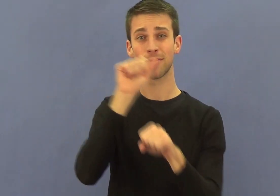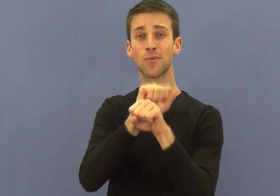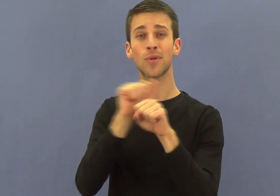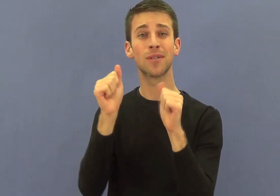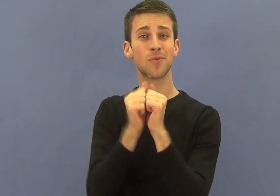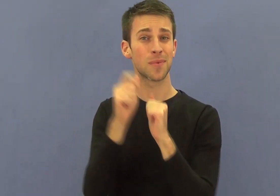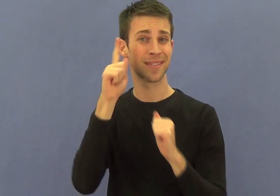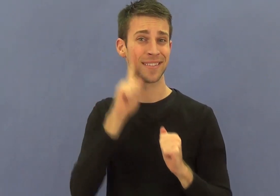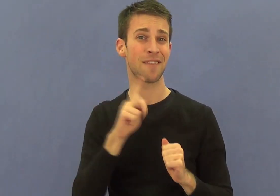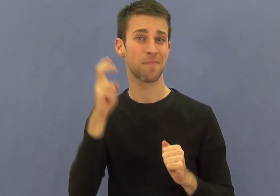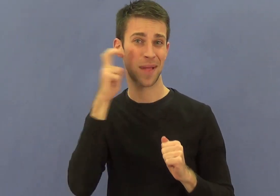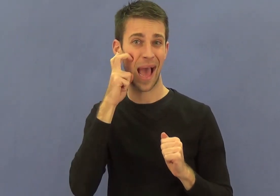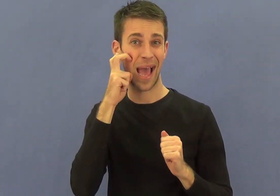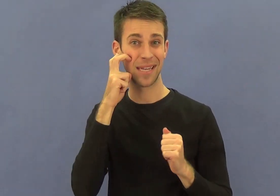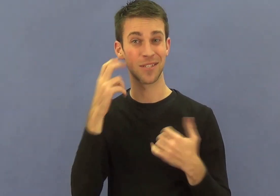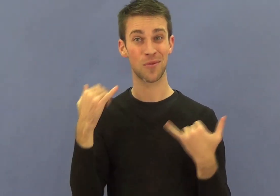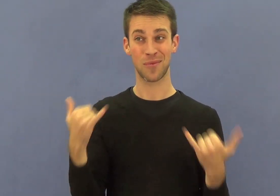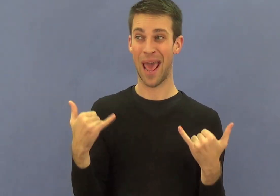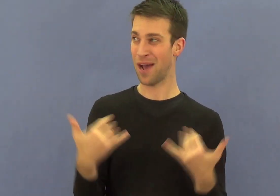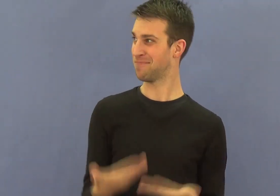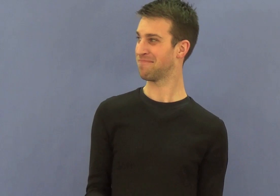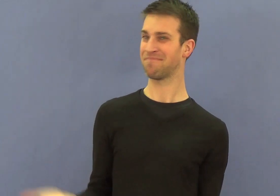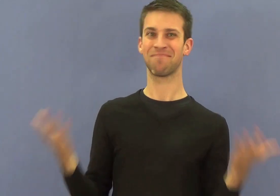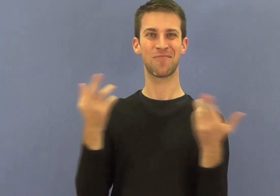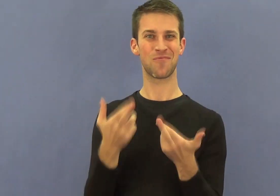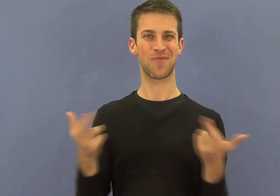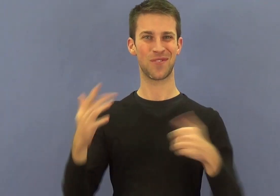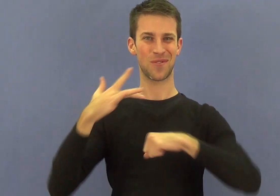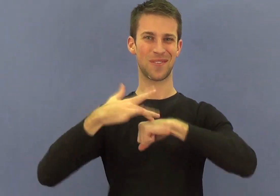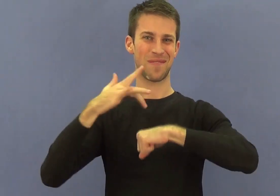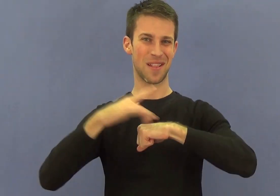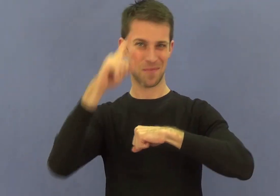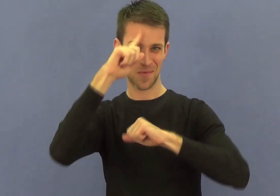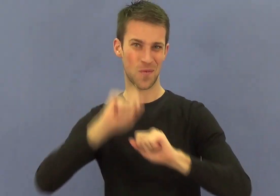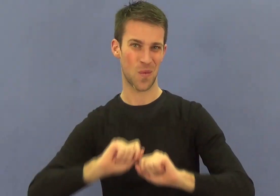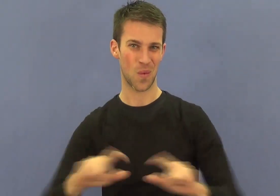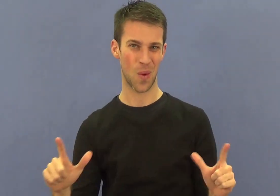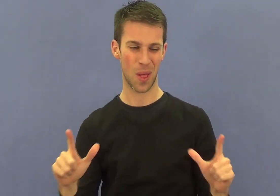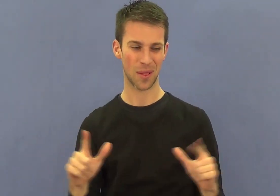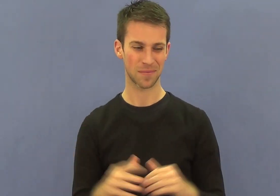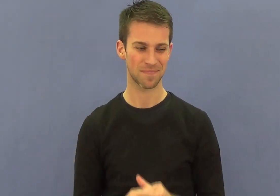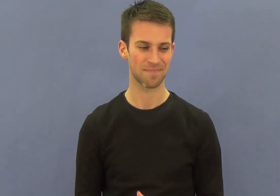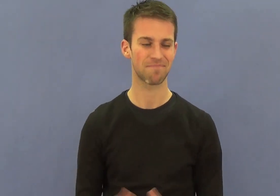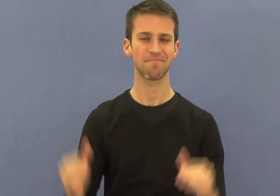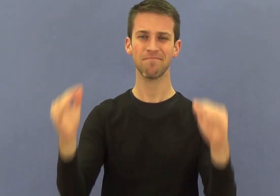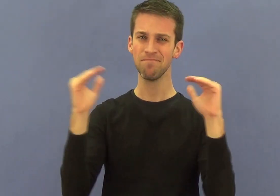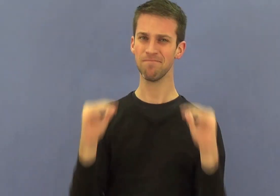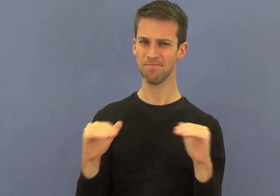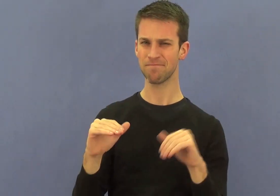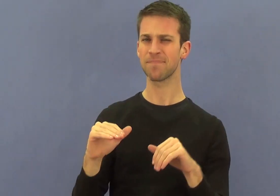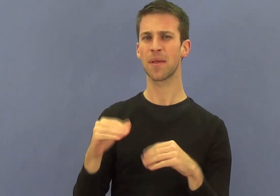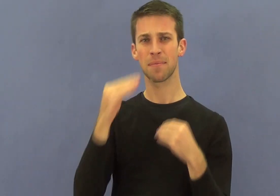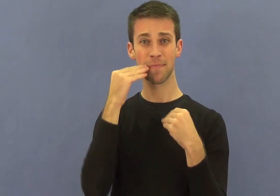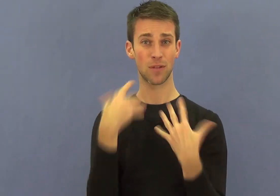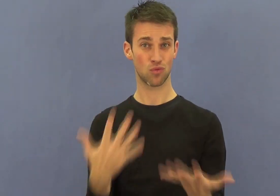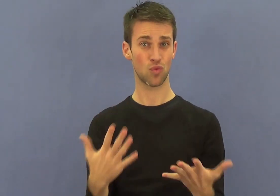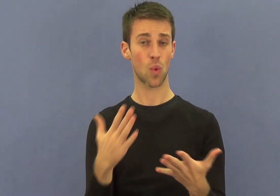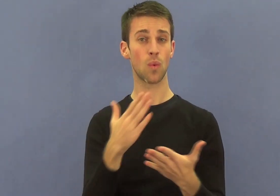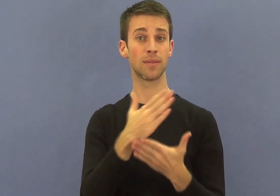The signs presented in this video are focused on technology and are DeafBlind friendly. This